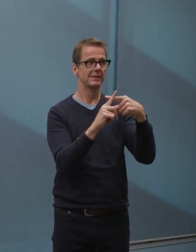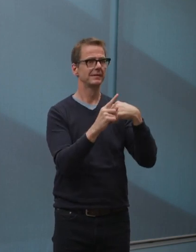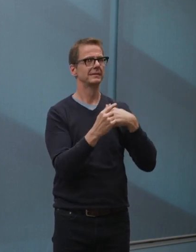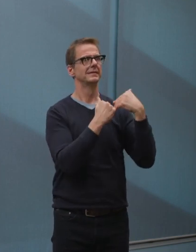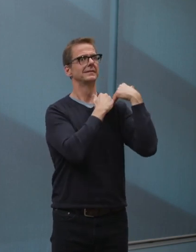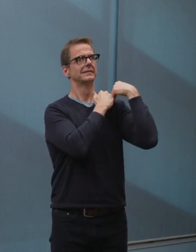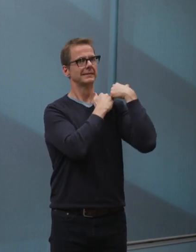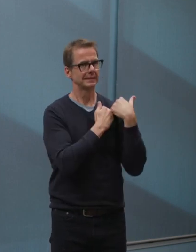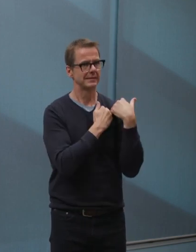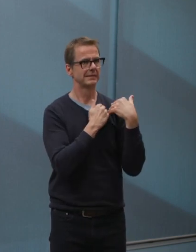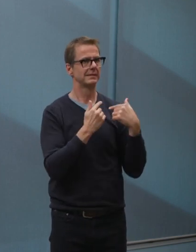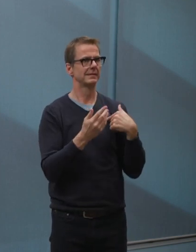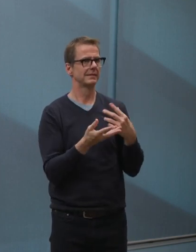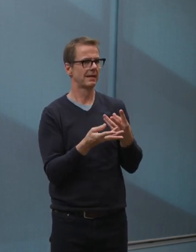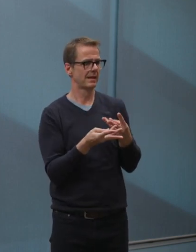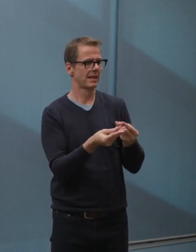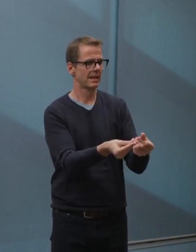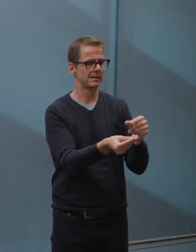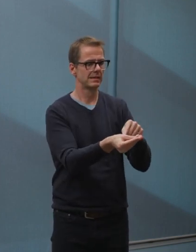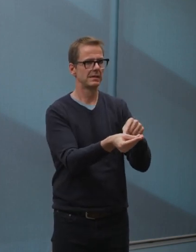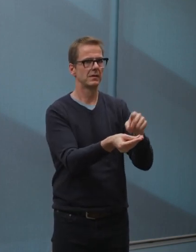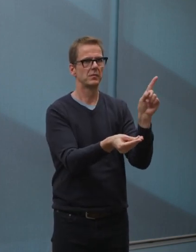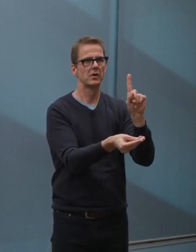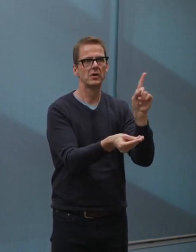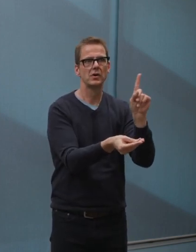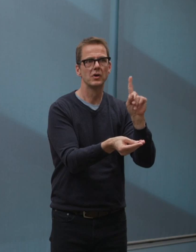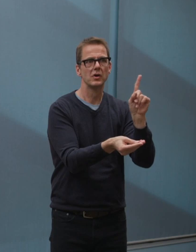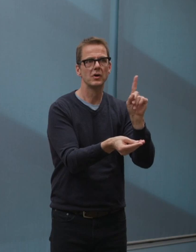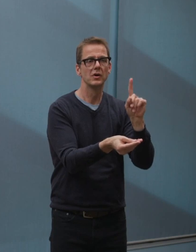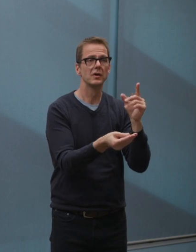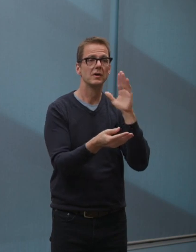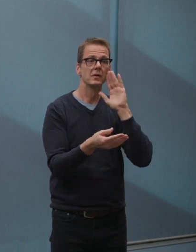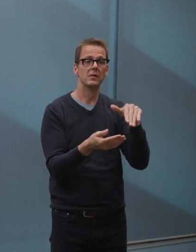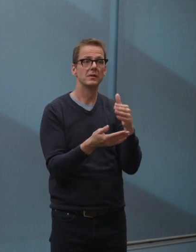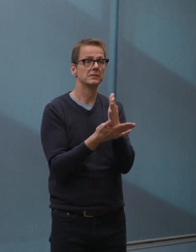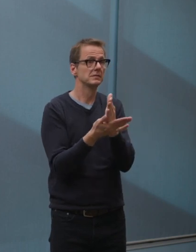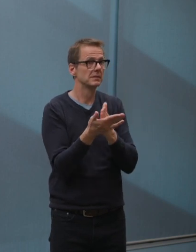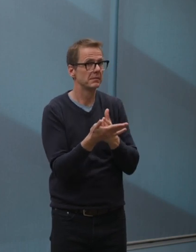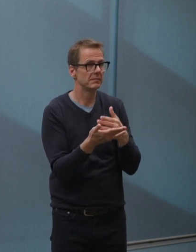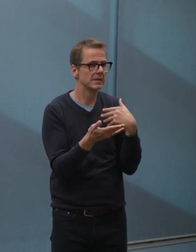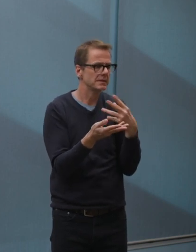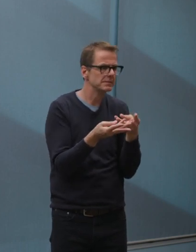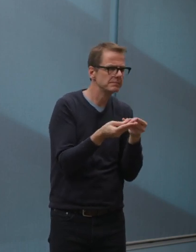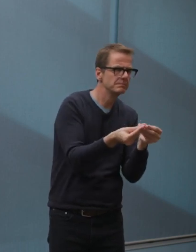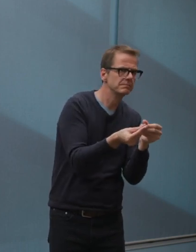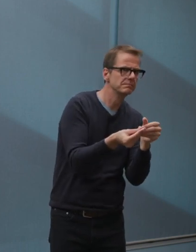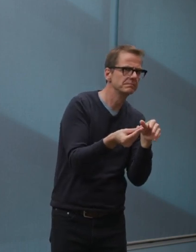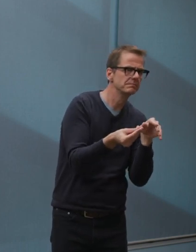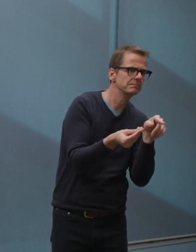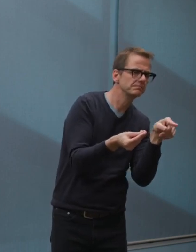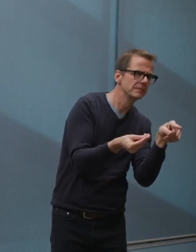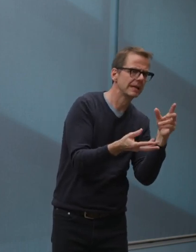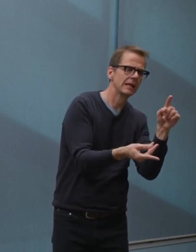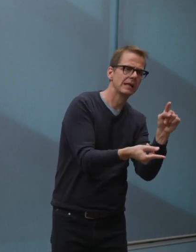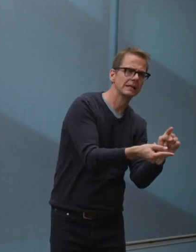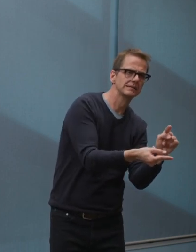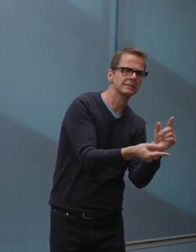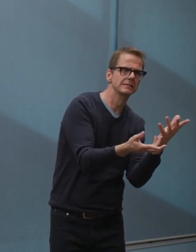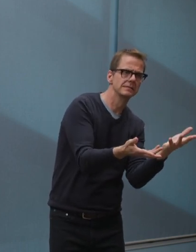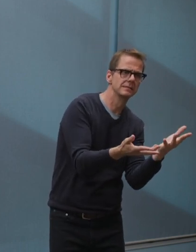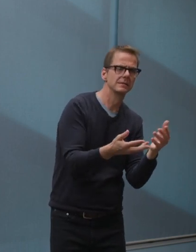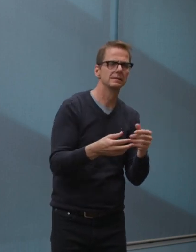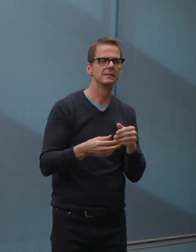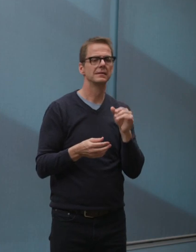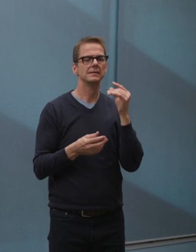we've heard, you know, it's a small example, but one of our golf courses we're not able to turn back on yet. The others we are, and they'll produce enough revenue